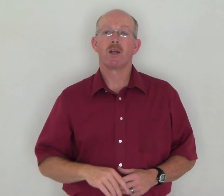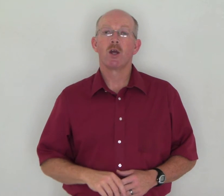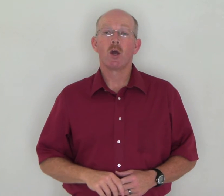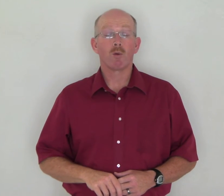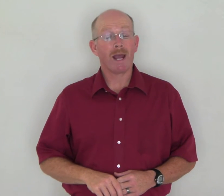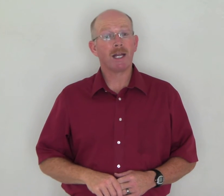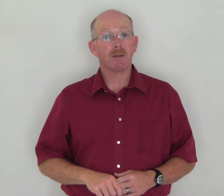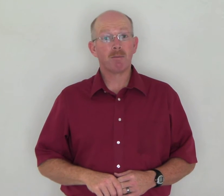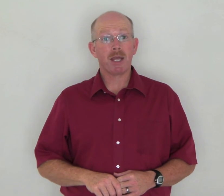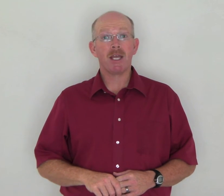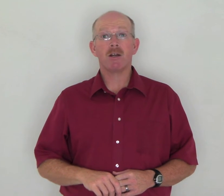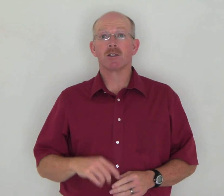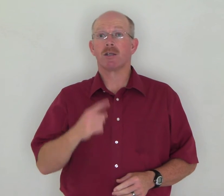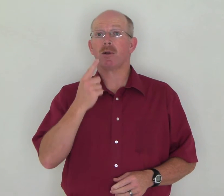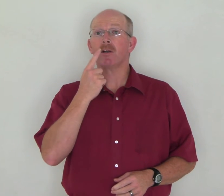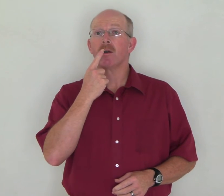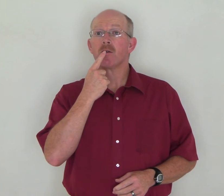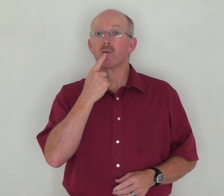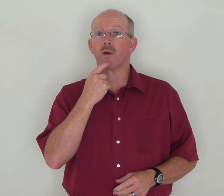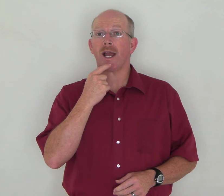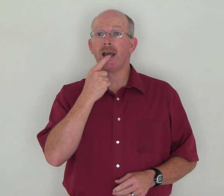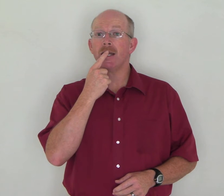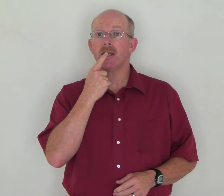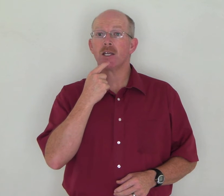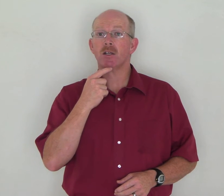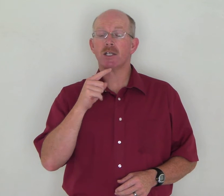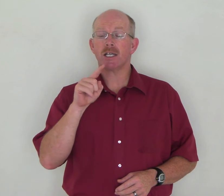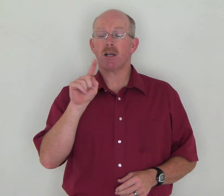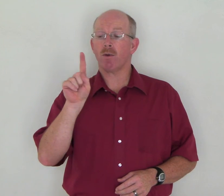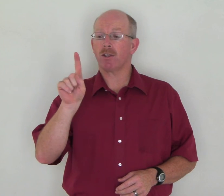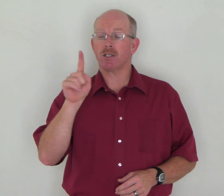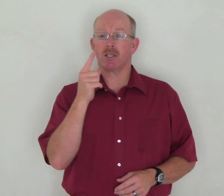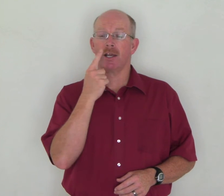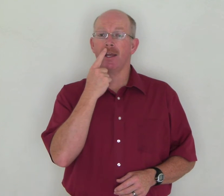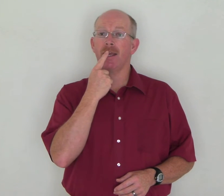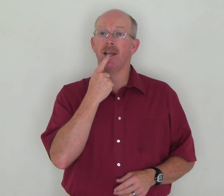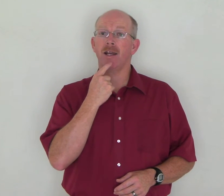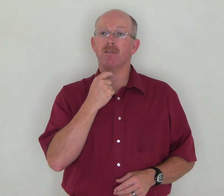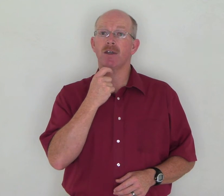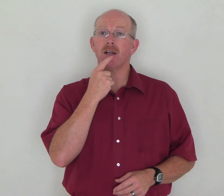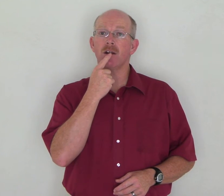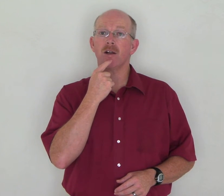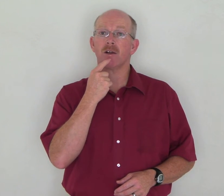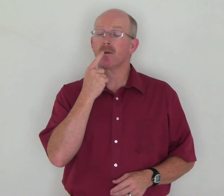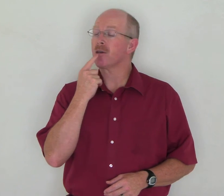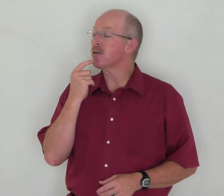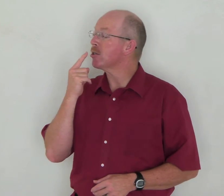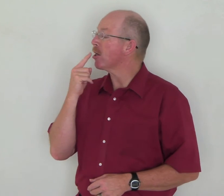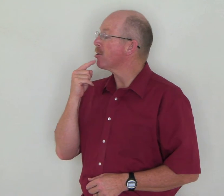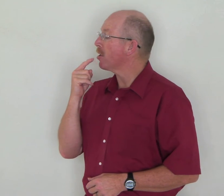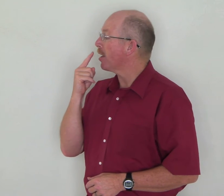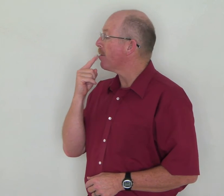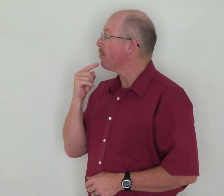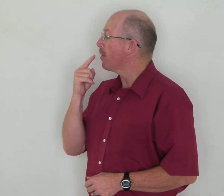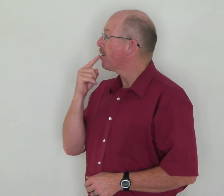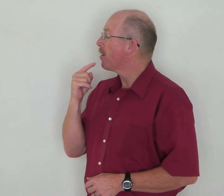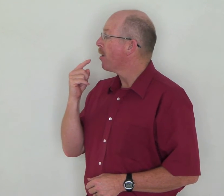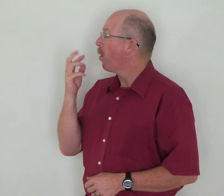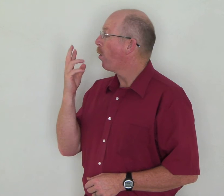Red and pink are similar. Red. You'll see it done with just the index finger touching the lip. Or